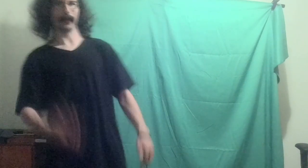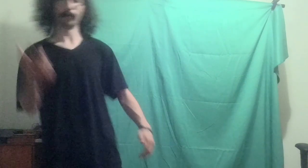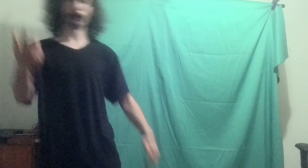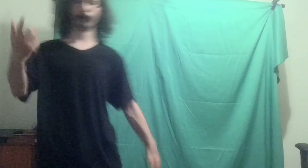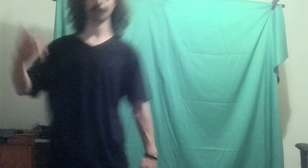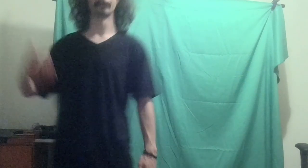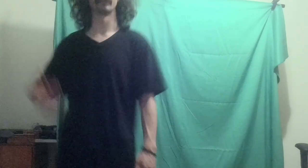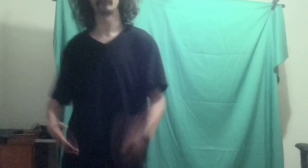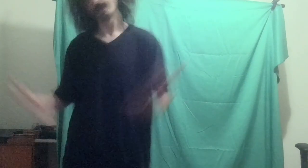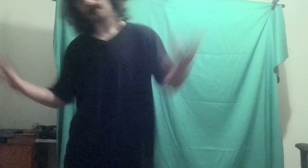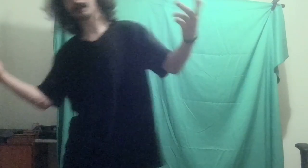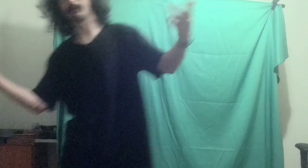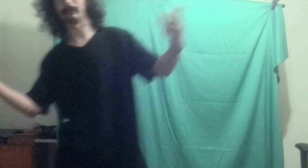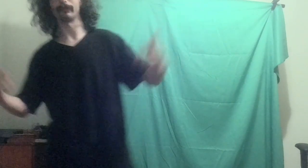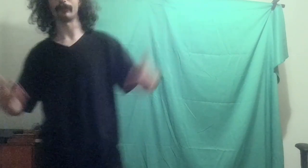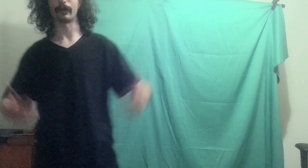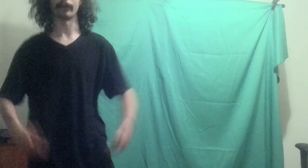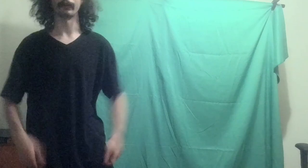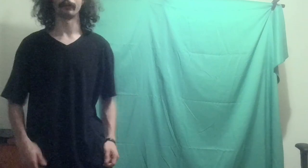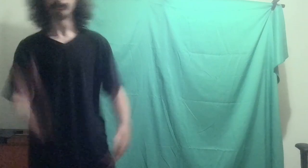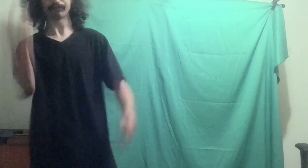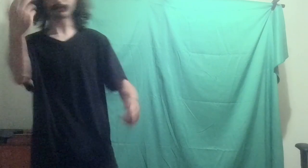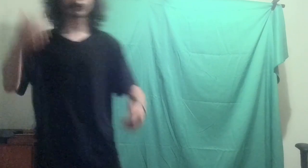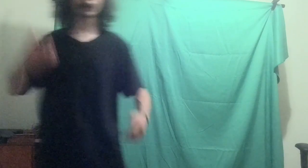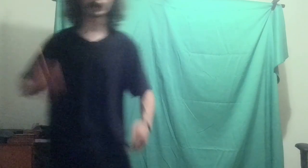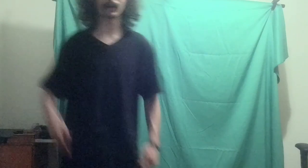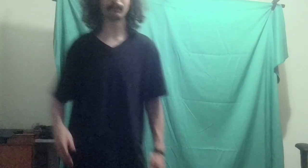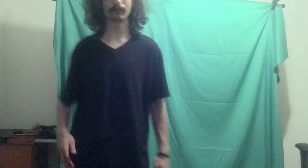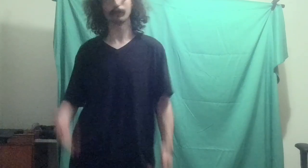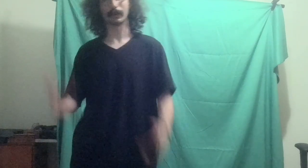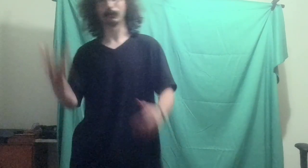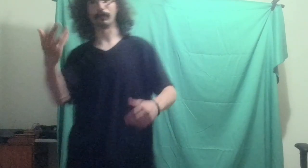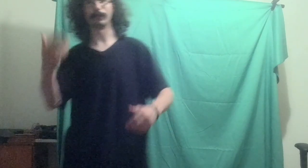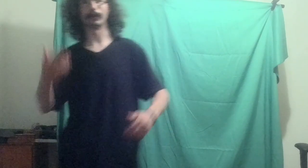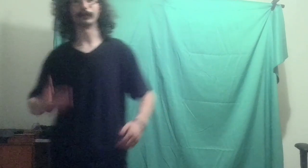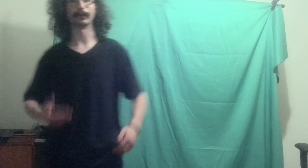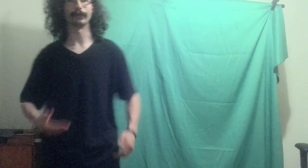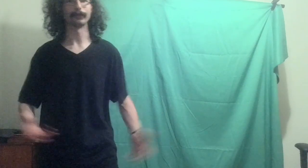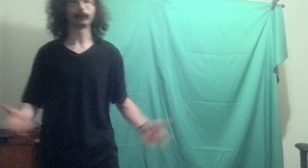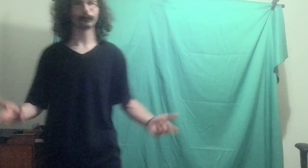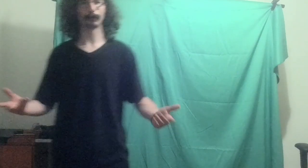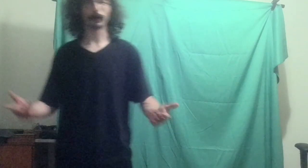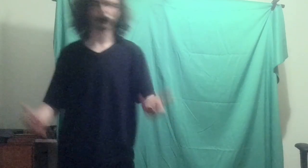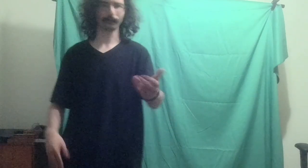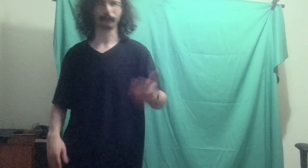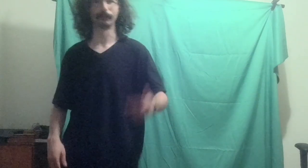more views than you, I got more subscribers than you, you've released more videos than your subscribers, you're so dumb,